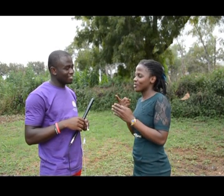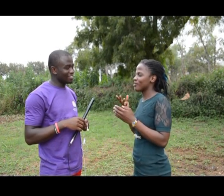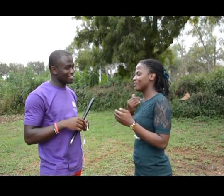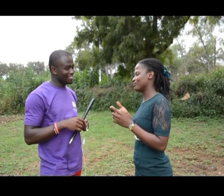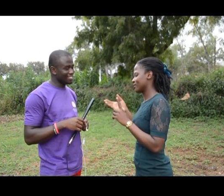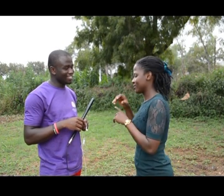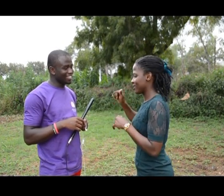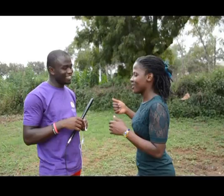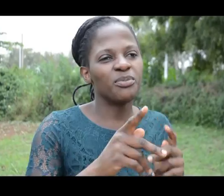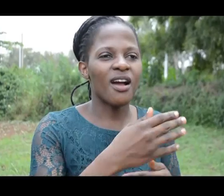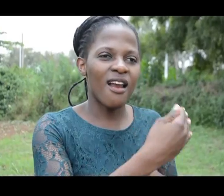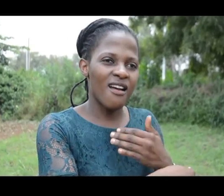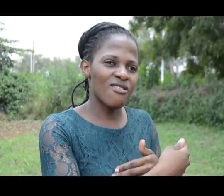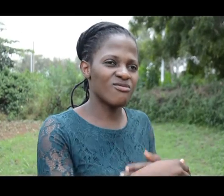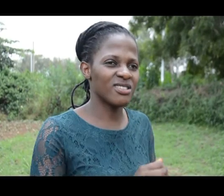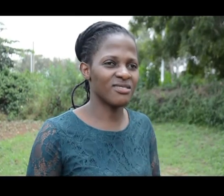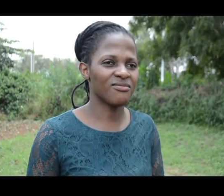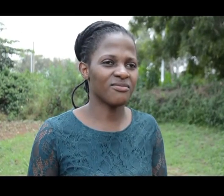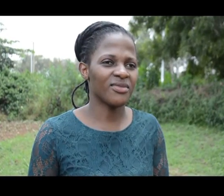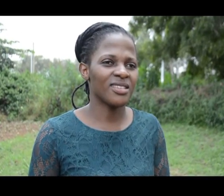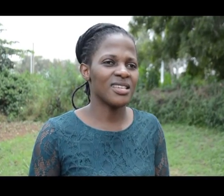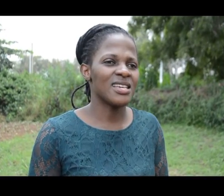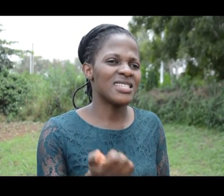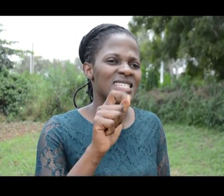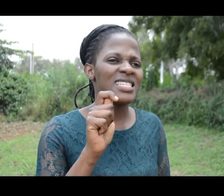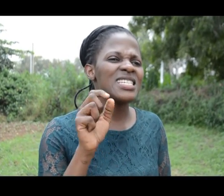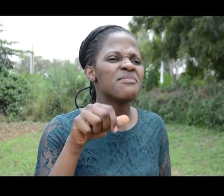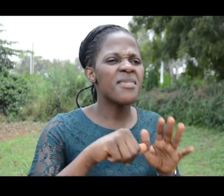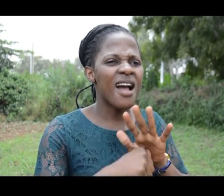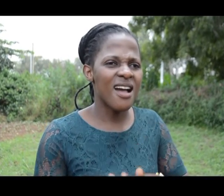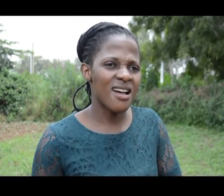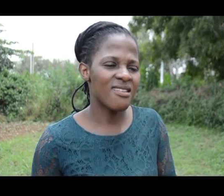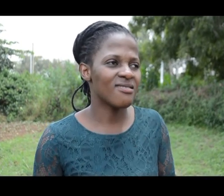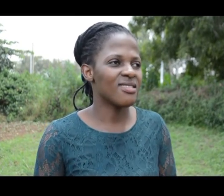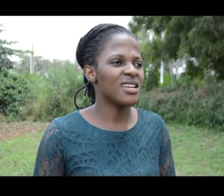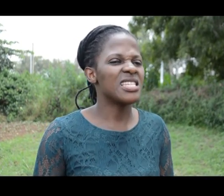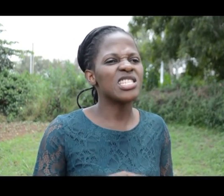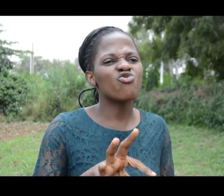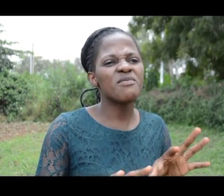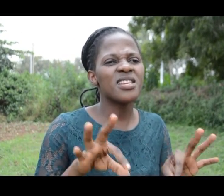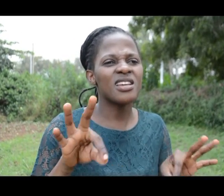they're more of being with a relationship with people, with my neighbors, the stigma,